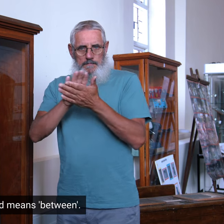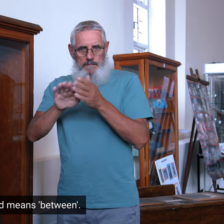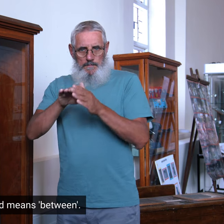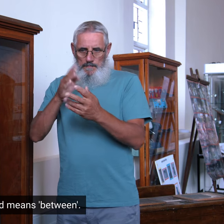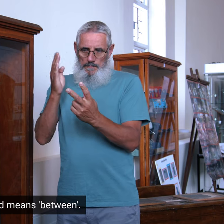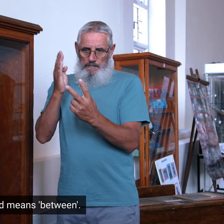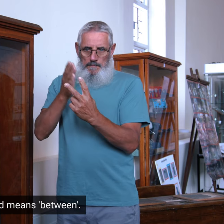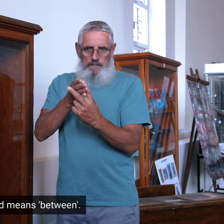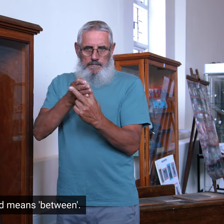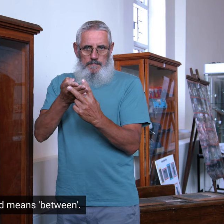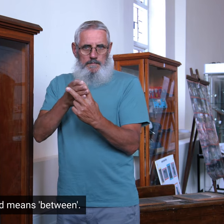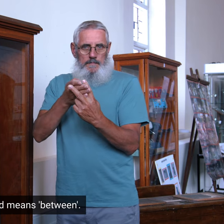The sign pictured means between.